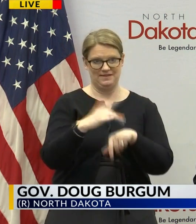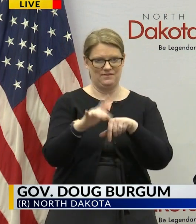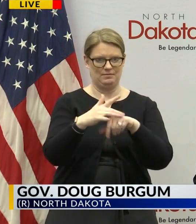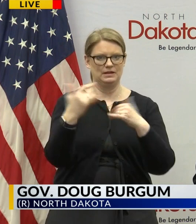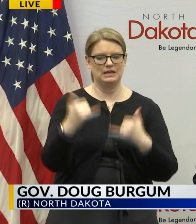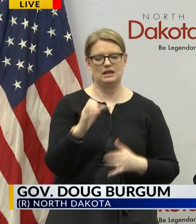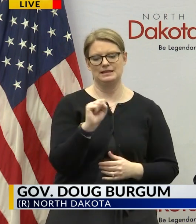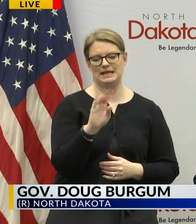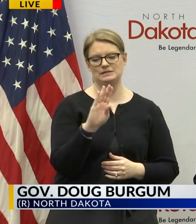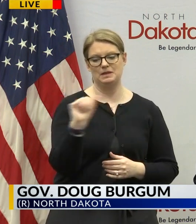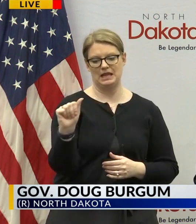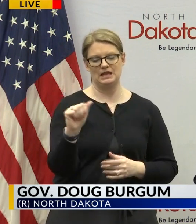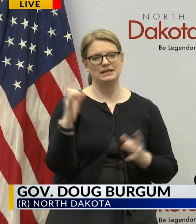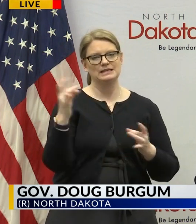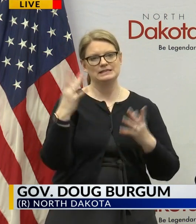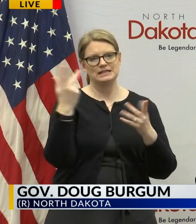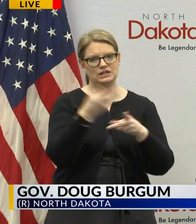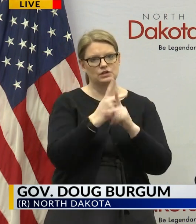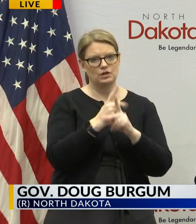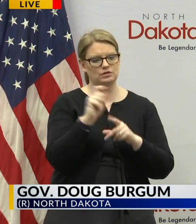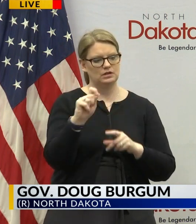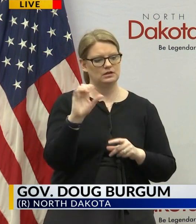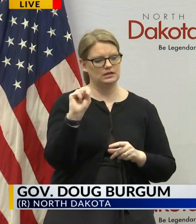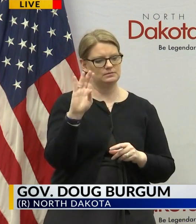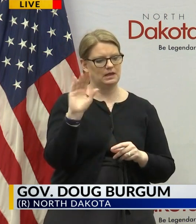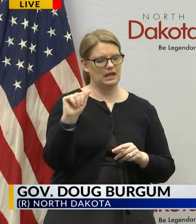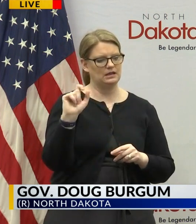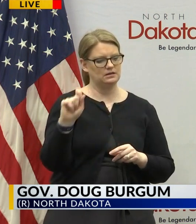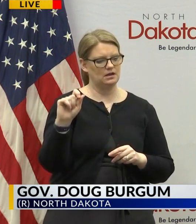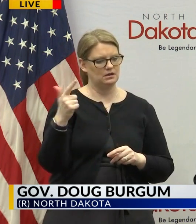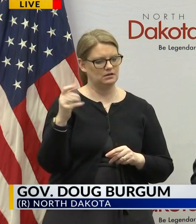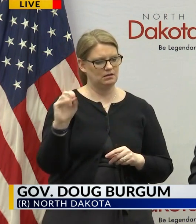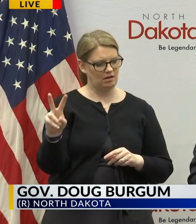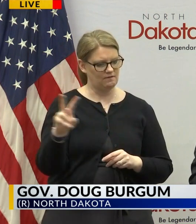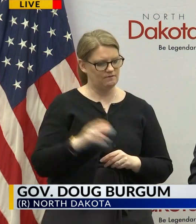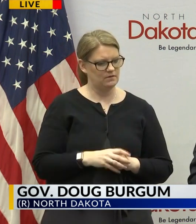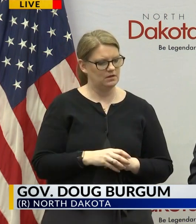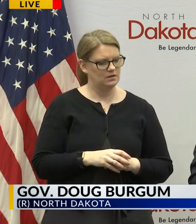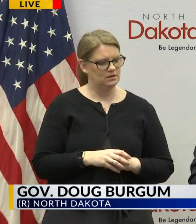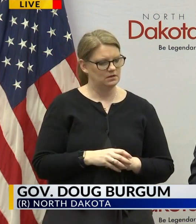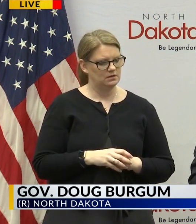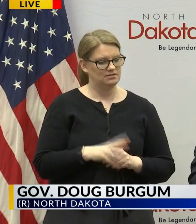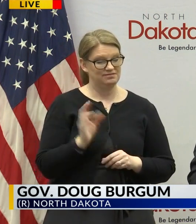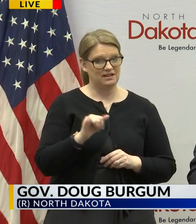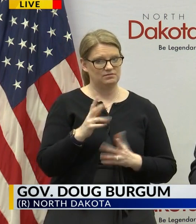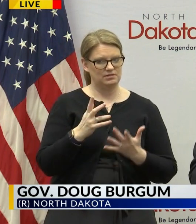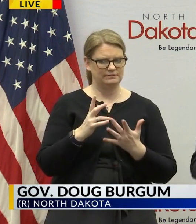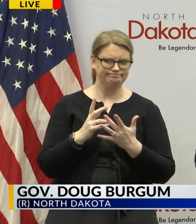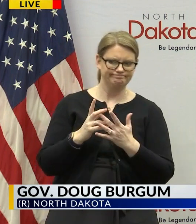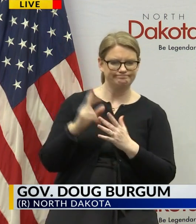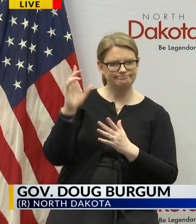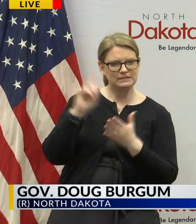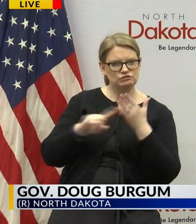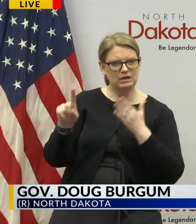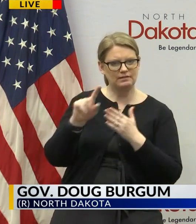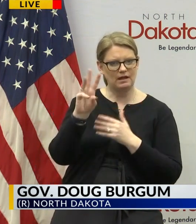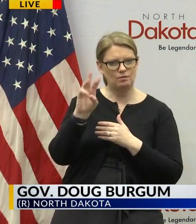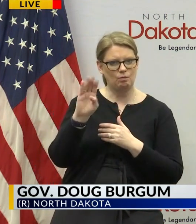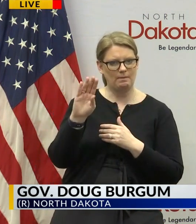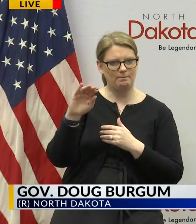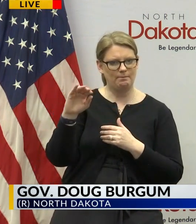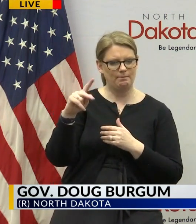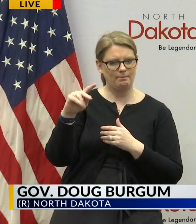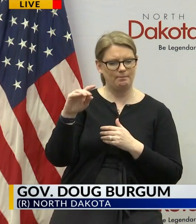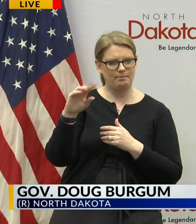SBA site disasterloan.sba.gov is the place to go anyway you can